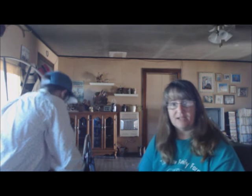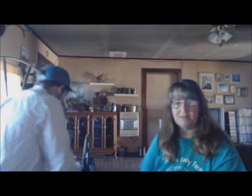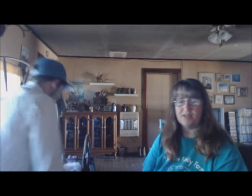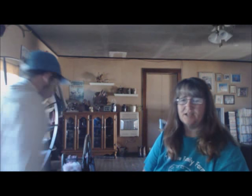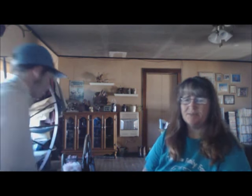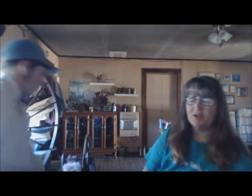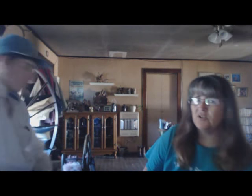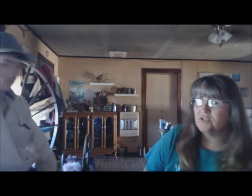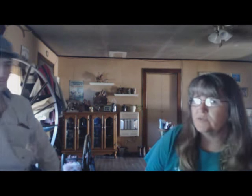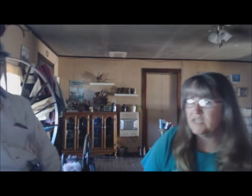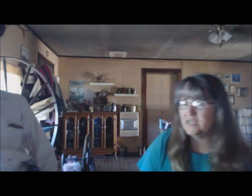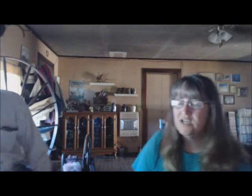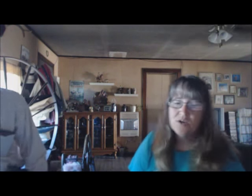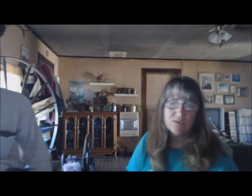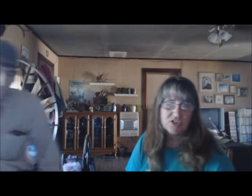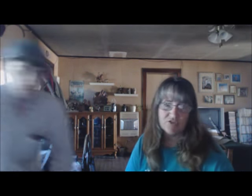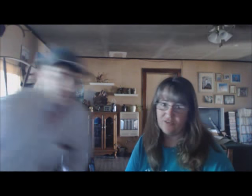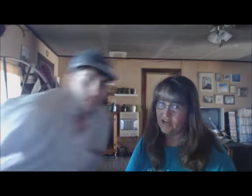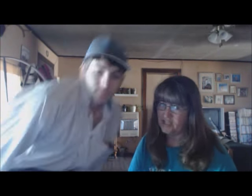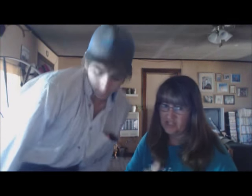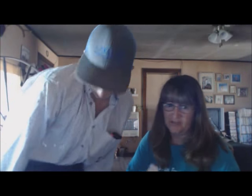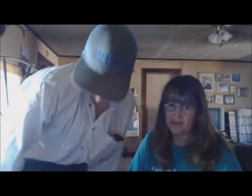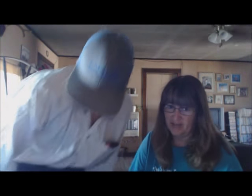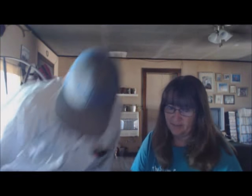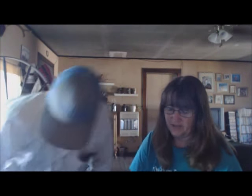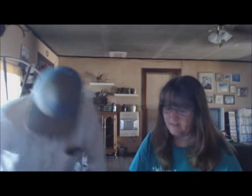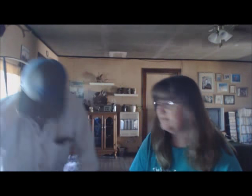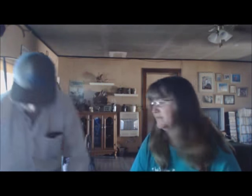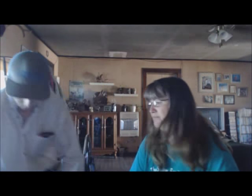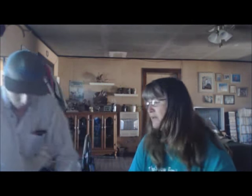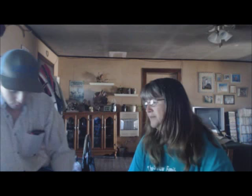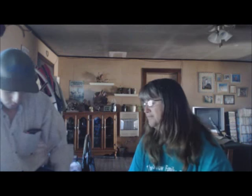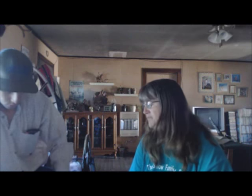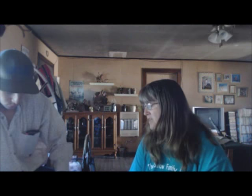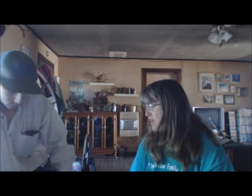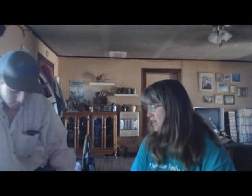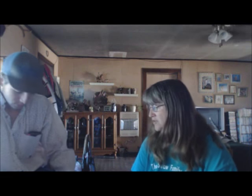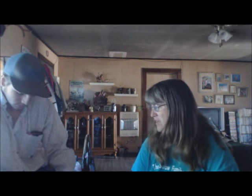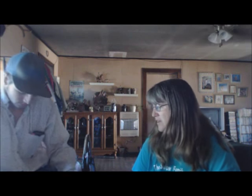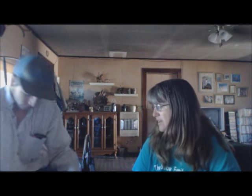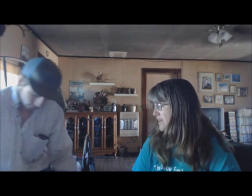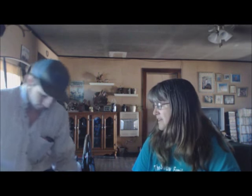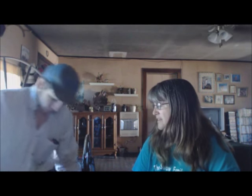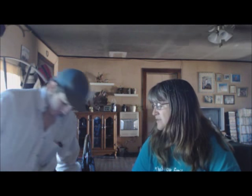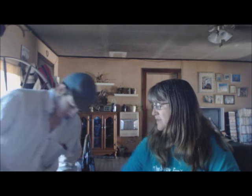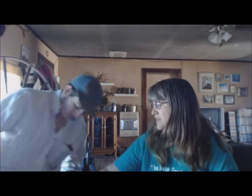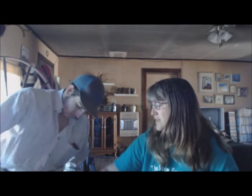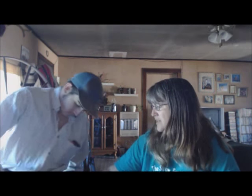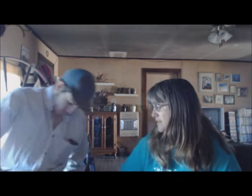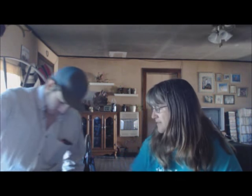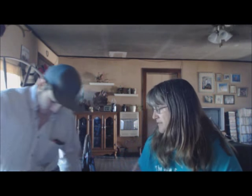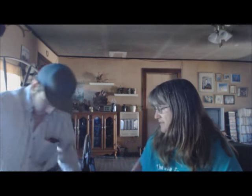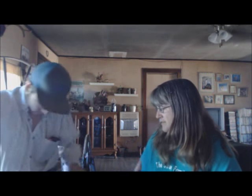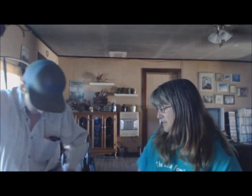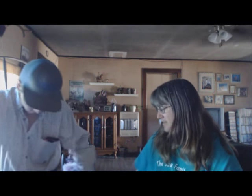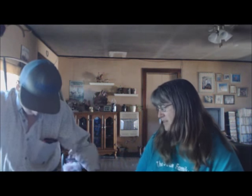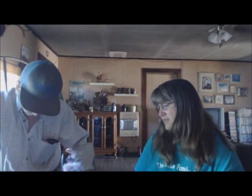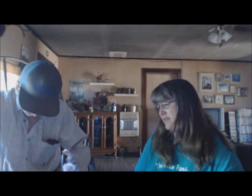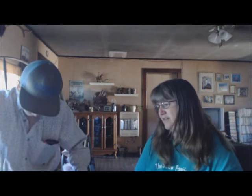set up. So, that is my goal this weekend, which so far has not been happening. But, I also had a headache this weekend, didn't I? Like,